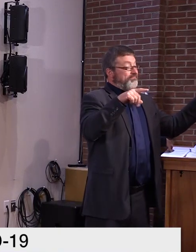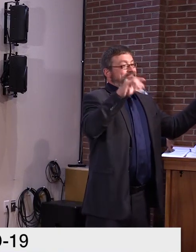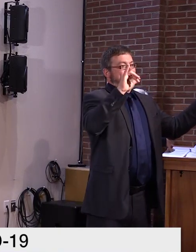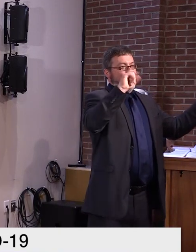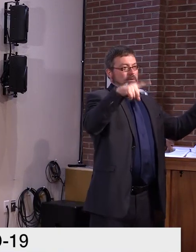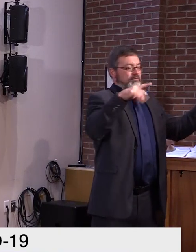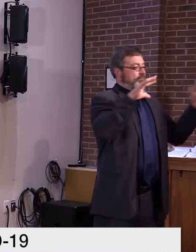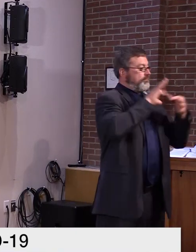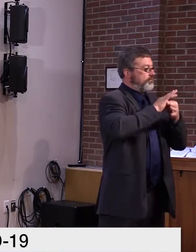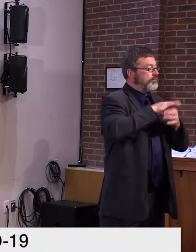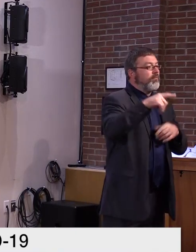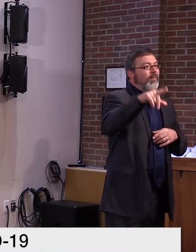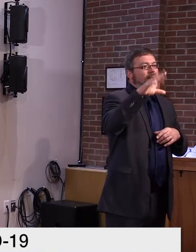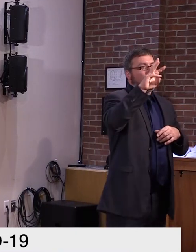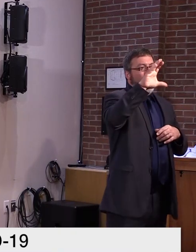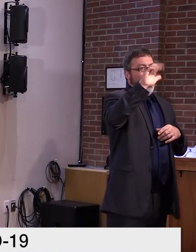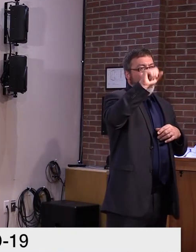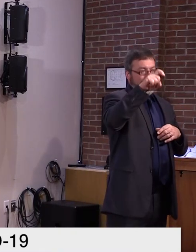Dr. Levine?